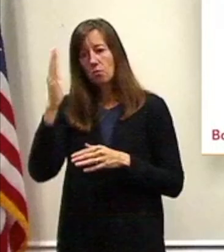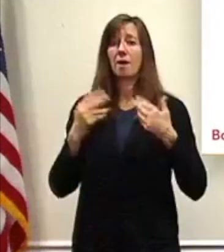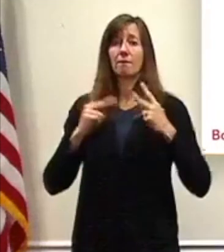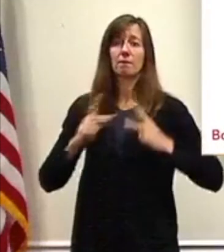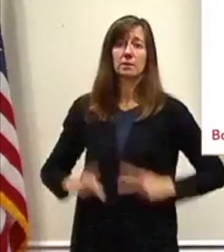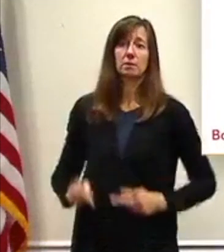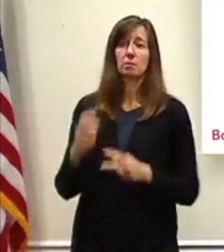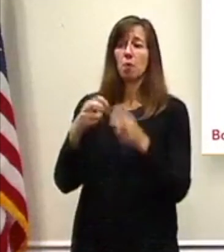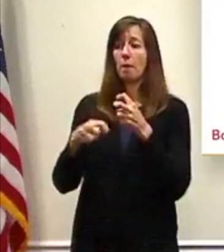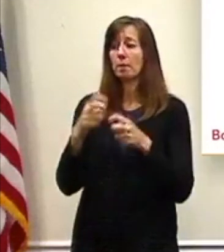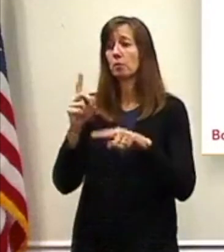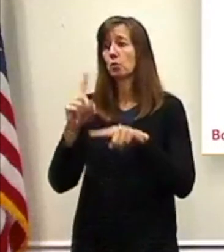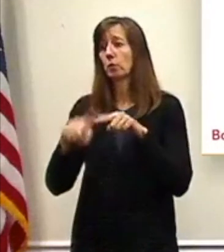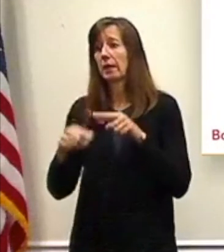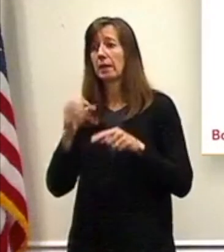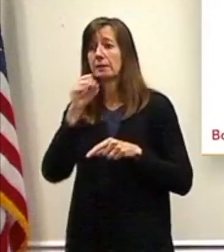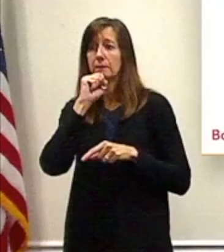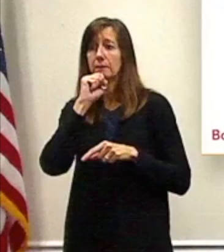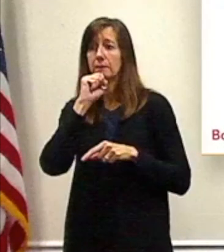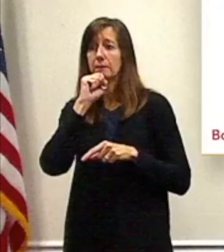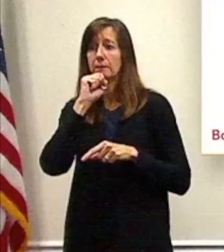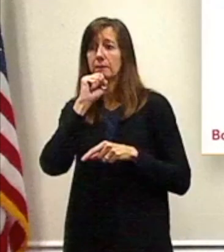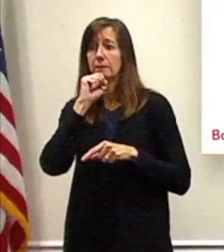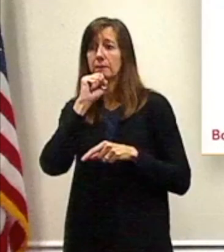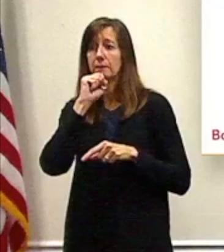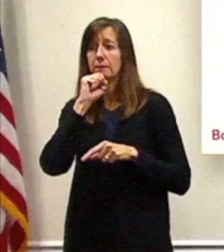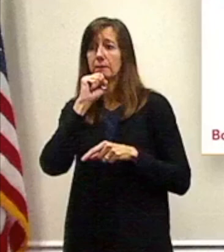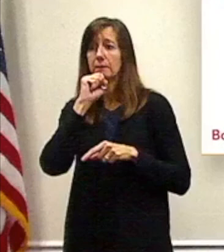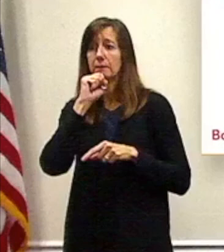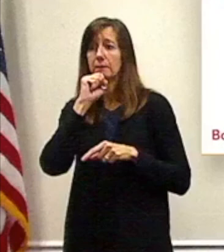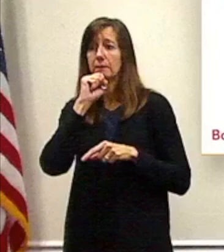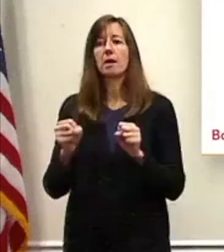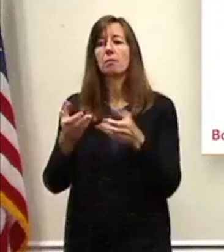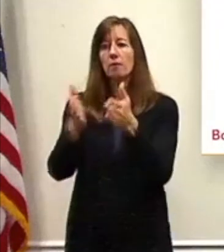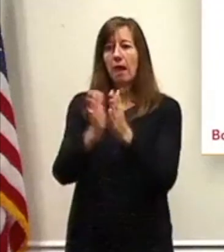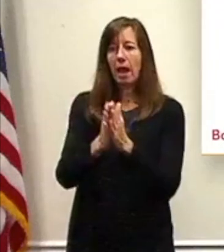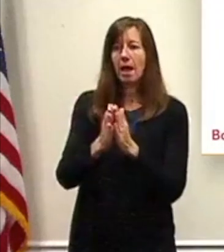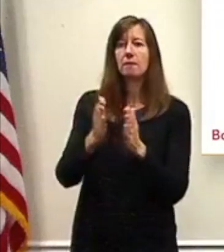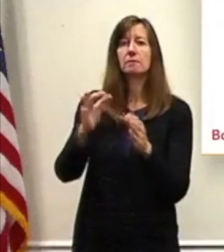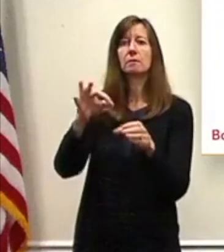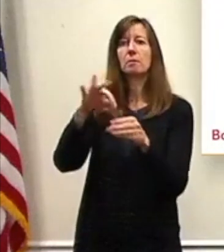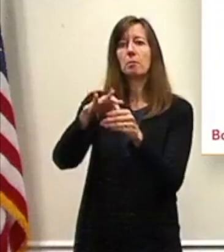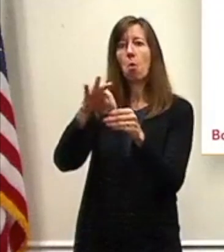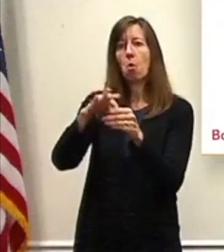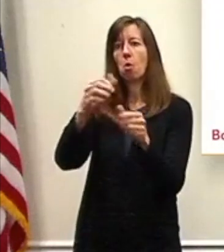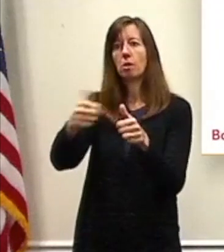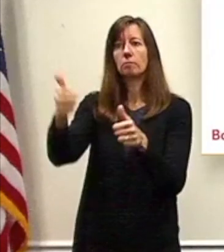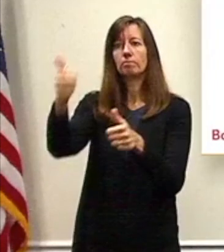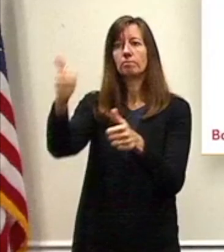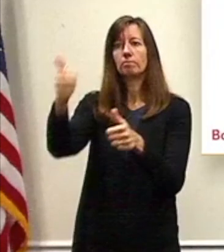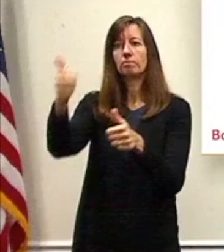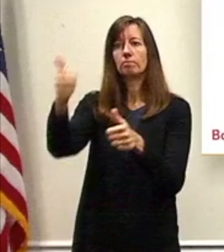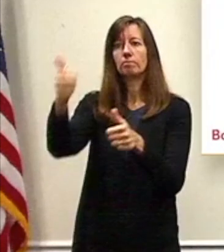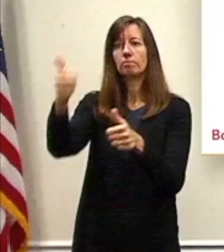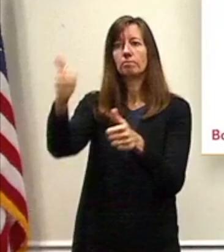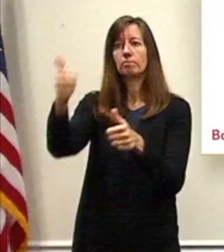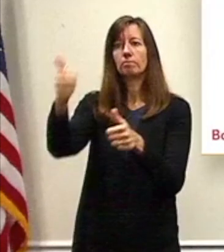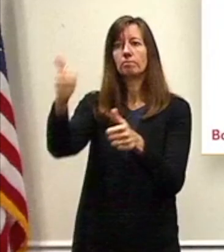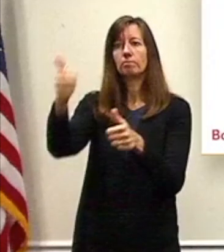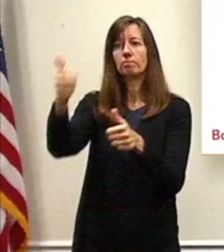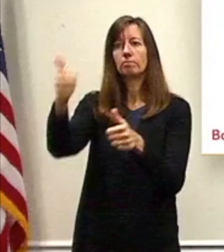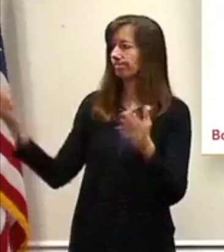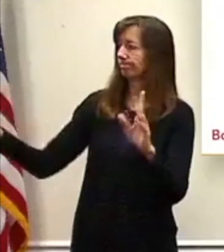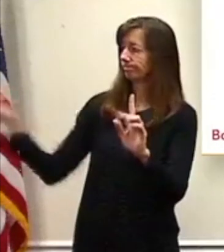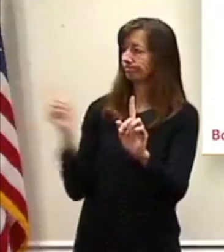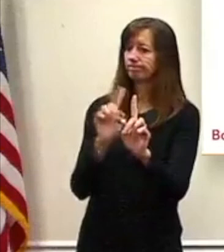otherwise, poll watchers and election inspectors are asked to advance you through the line. And generally speaking, there's no concern for that. But I will say